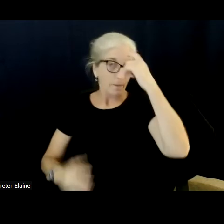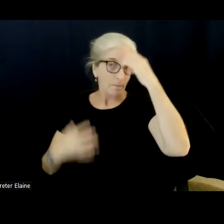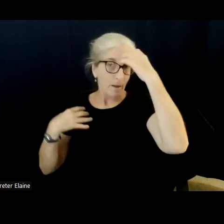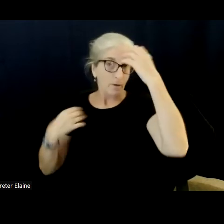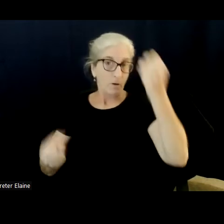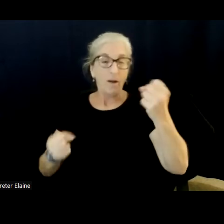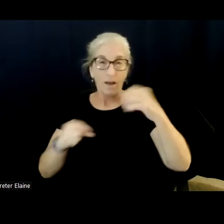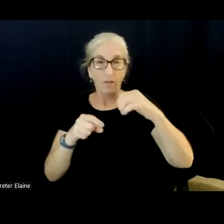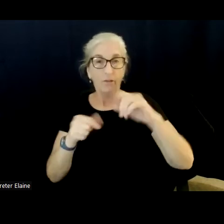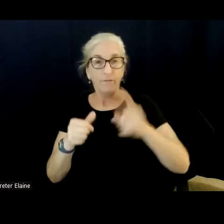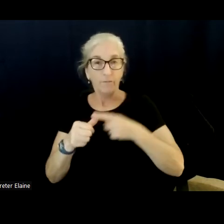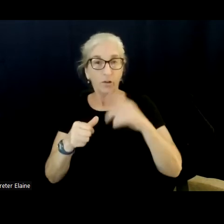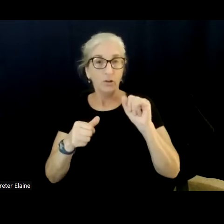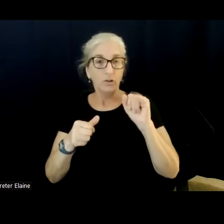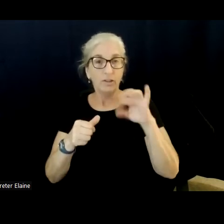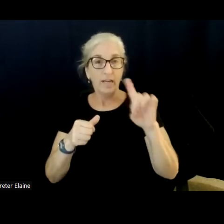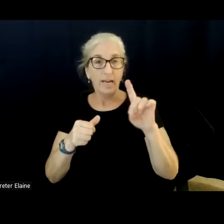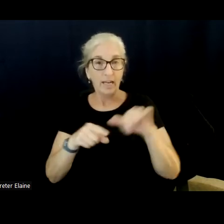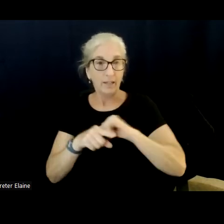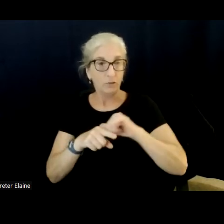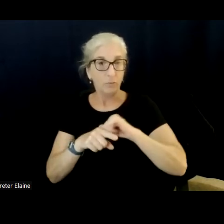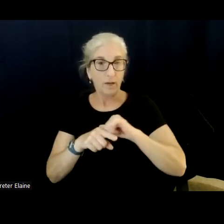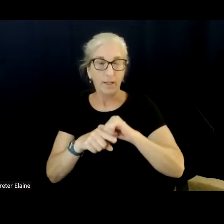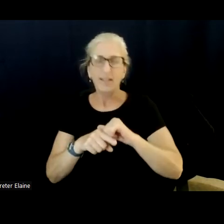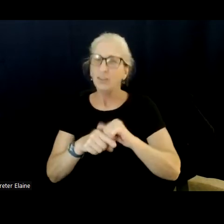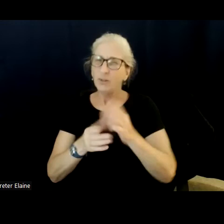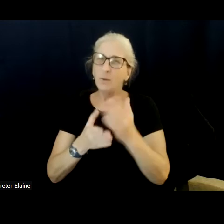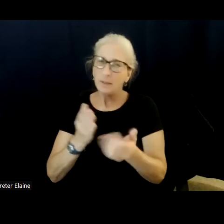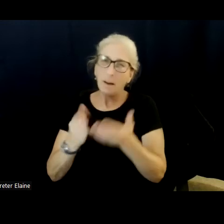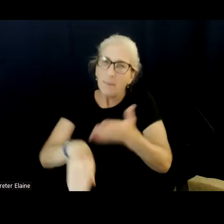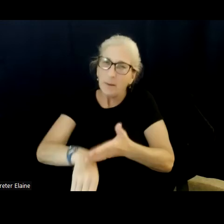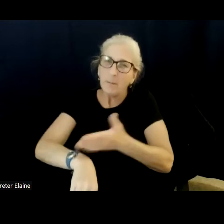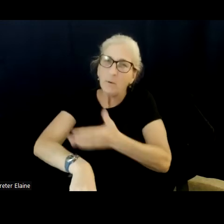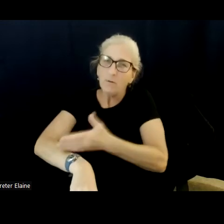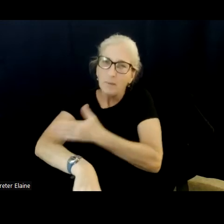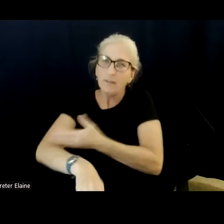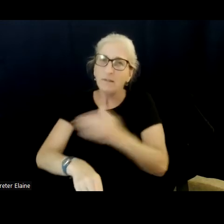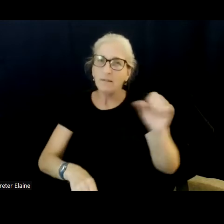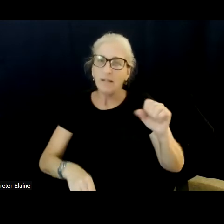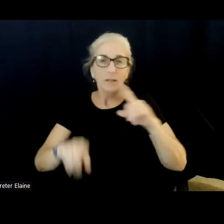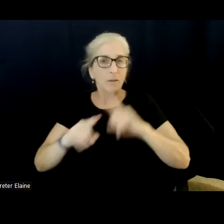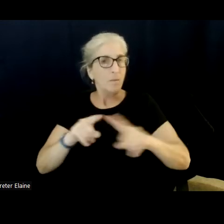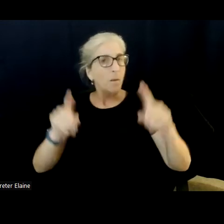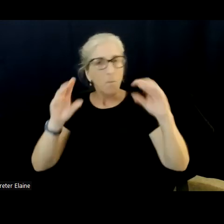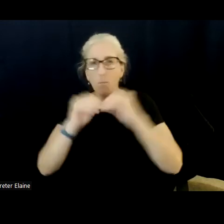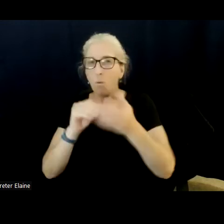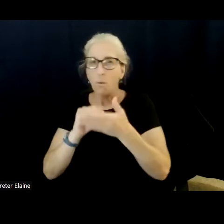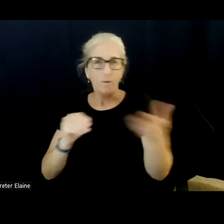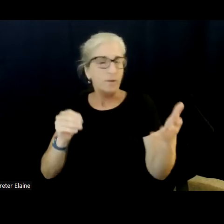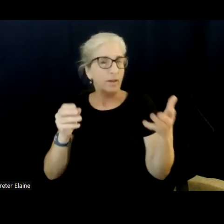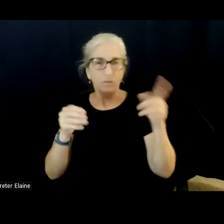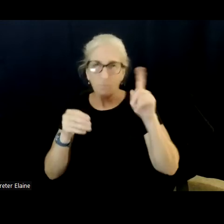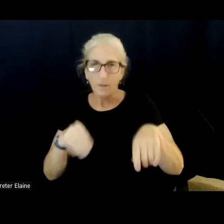but there's much, much more that needs to be done to make sure that we differentiate from the people that are actually bad guys, um,